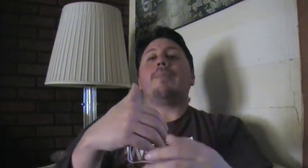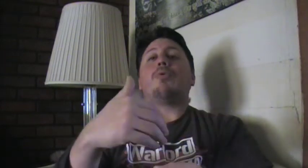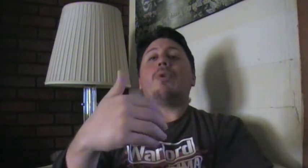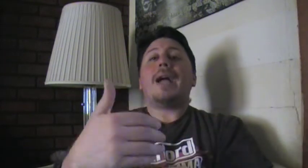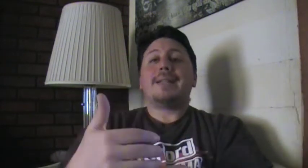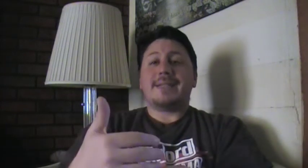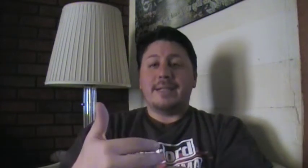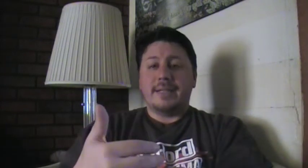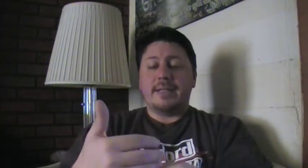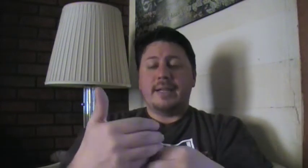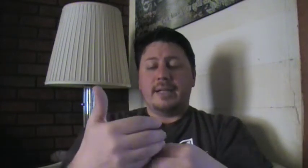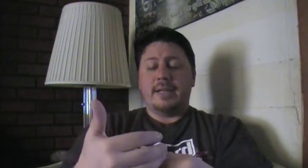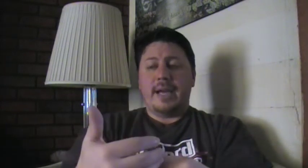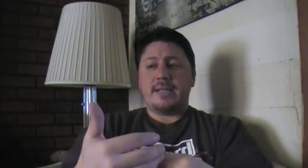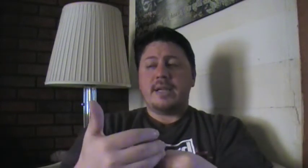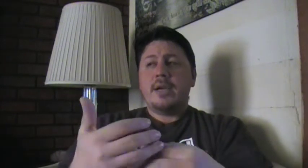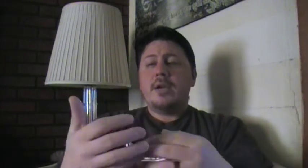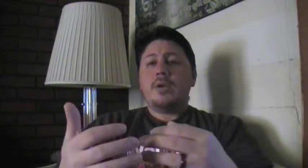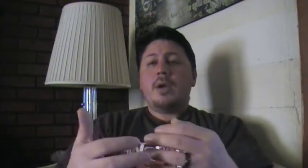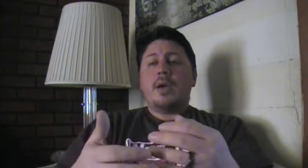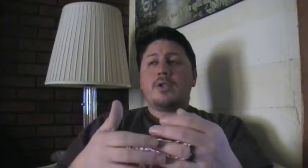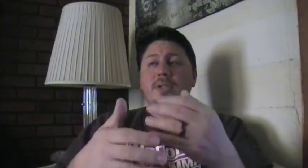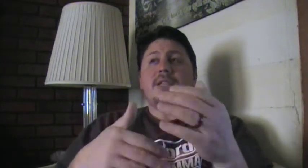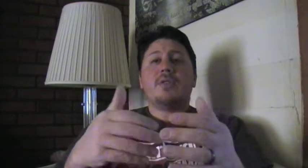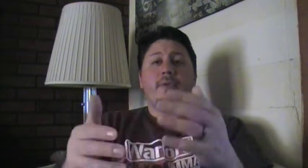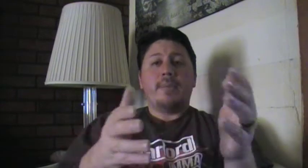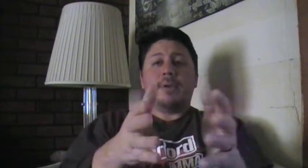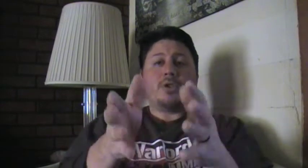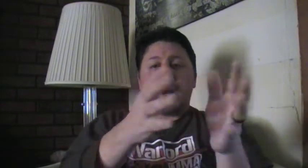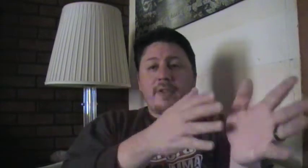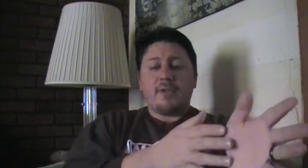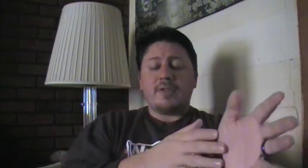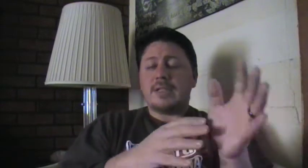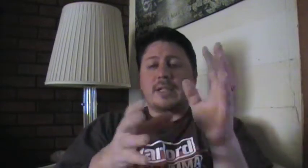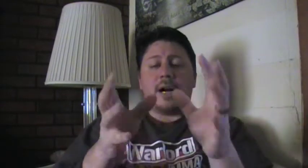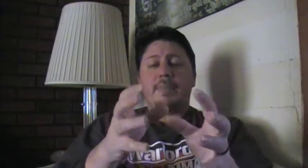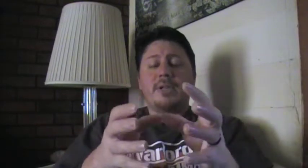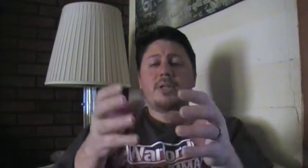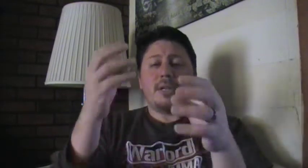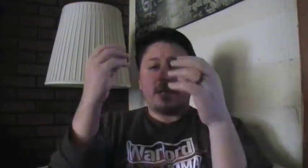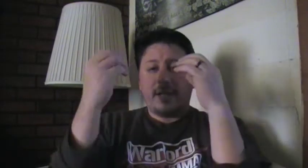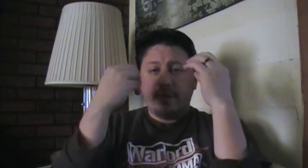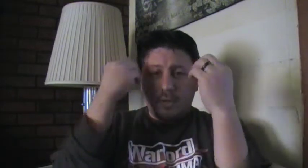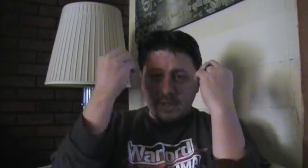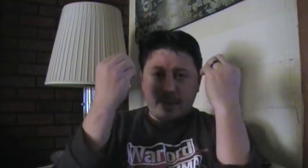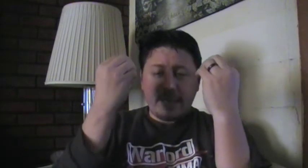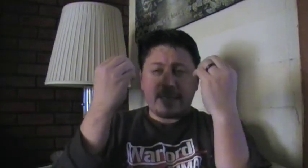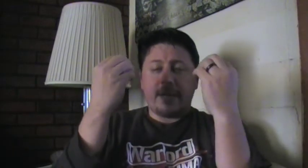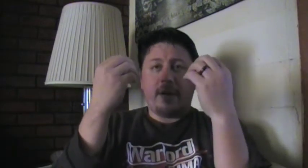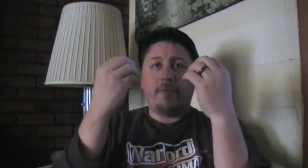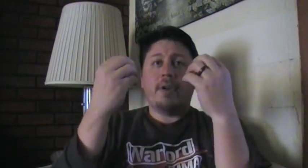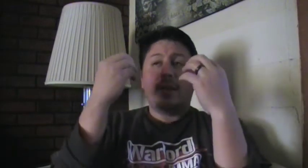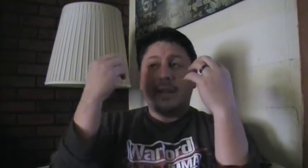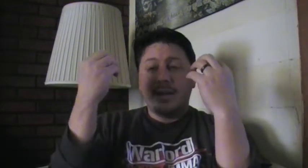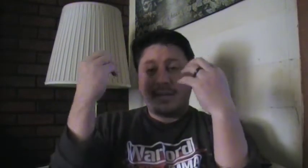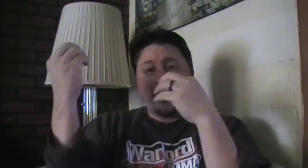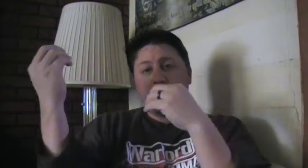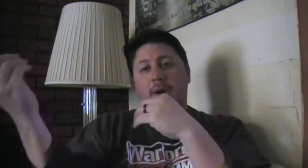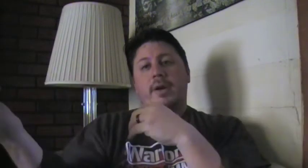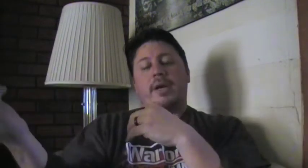practicing it in class. So it's easier for them to transfer this into competition because they're giving you this mindset of this is where it